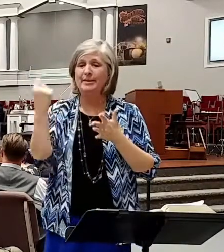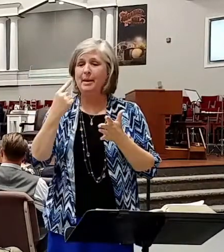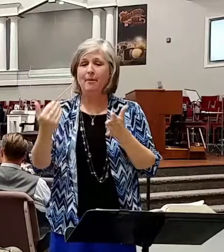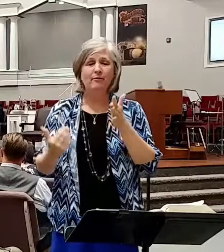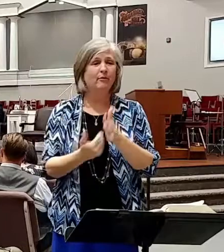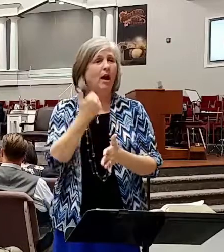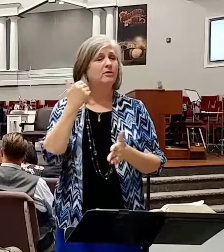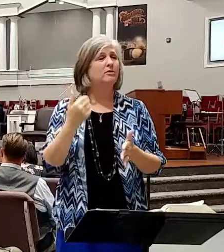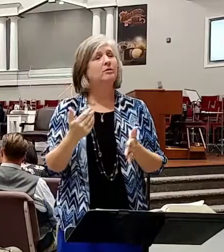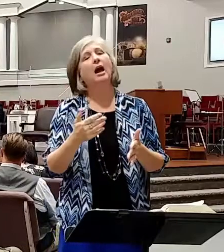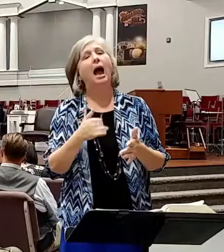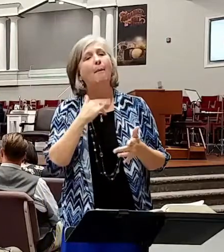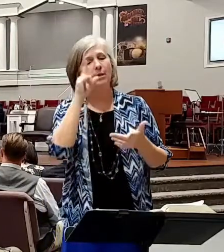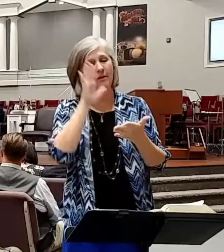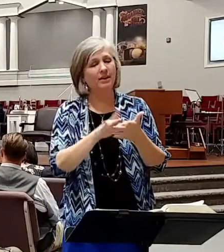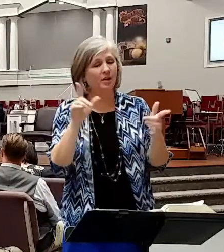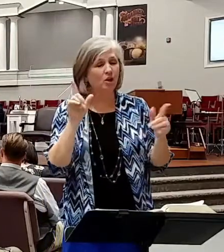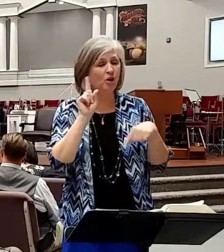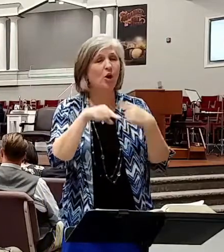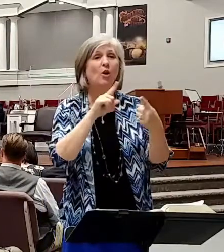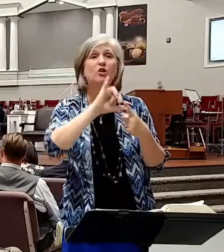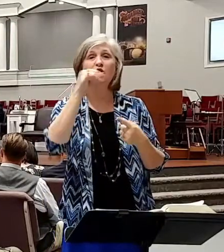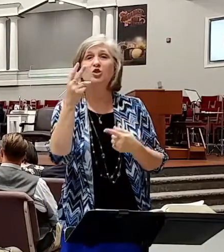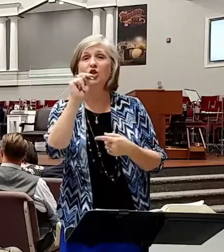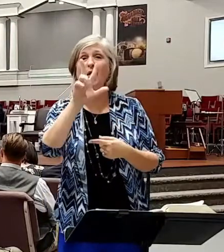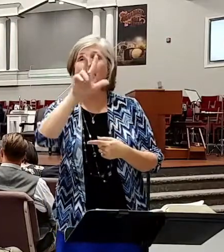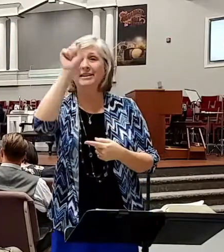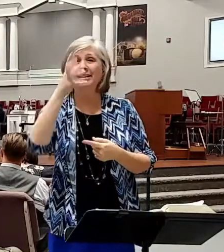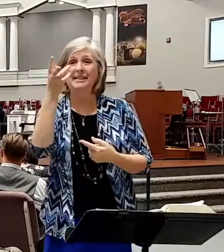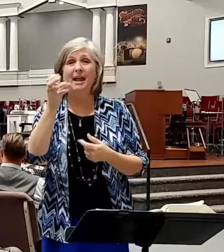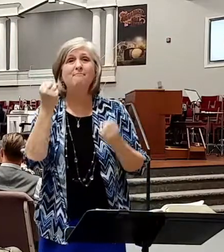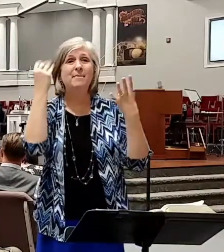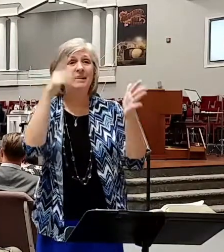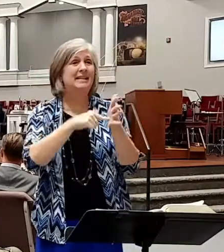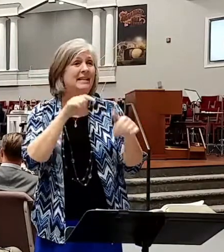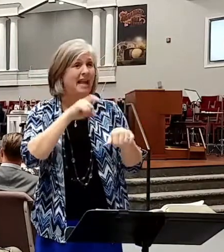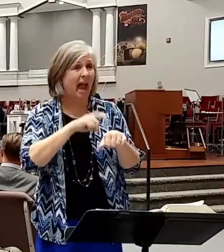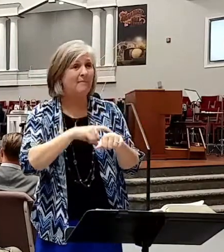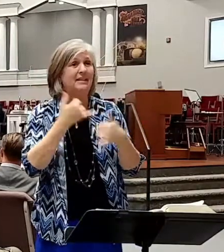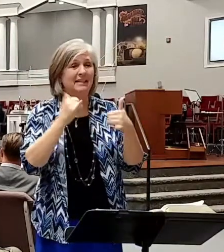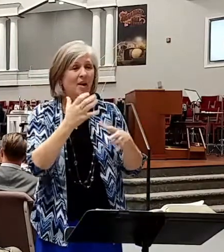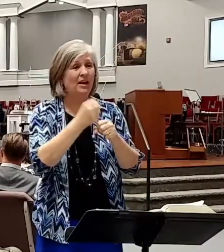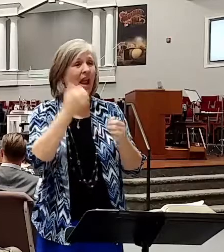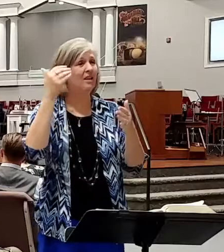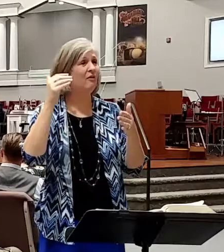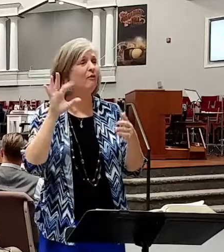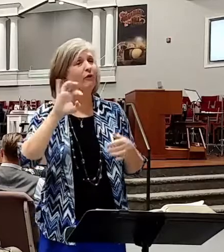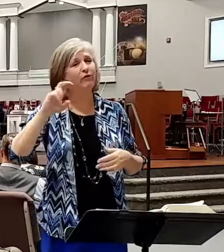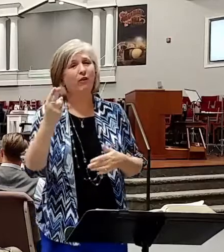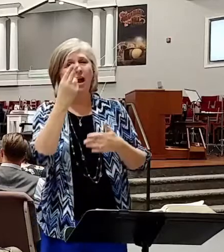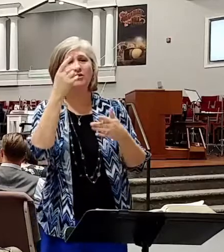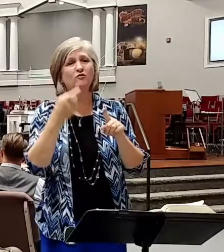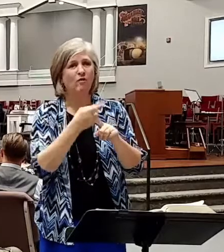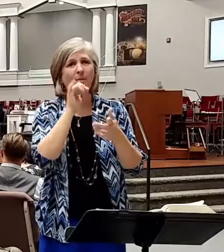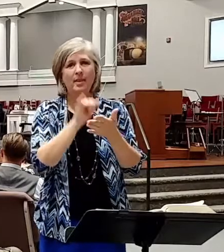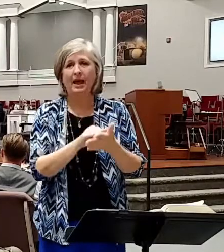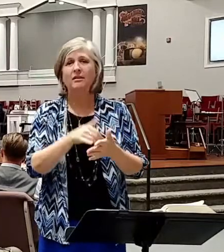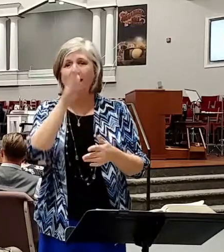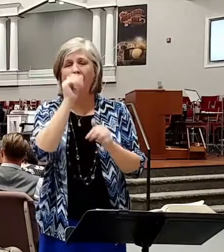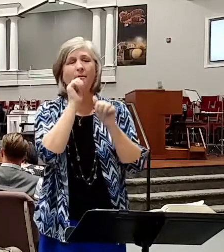believe you can go to the same verse, you go to John 3, 16 a million times and still find something fresh and something new and that God can bless your heart with it. And